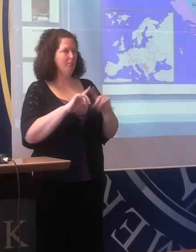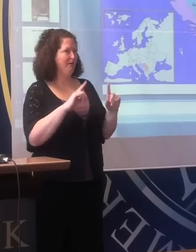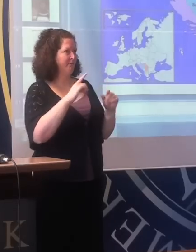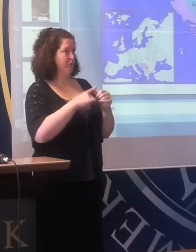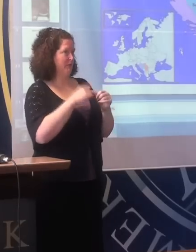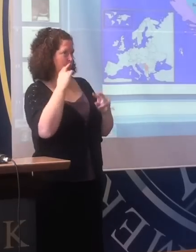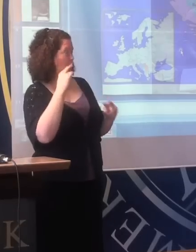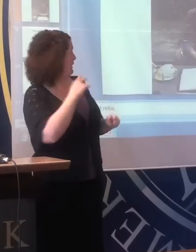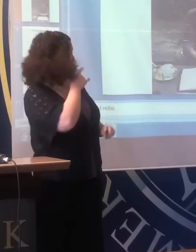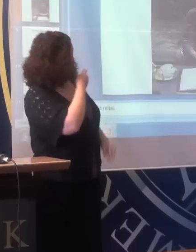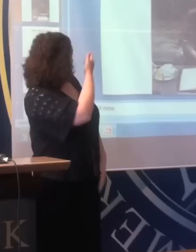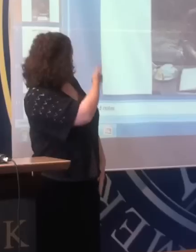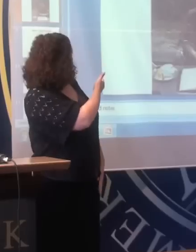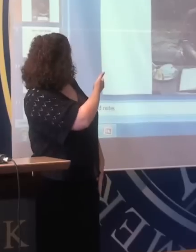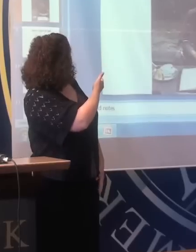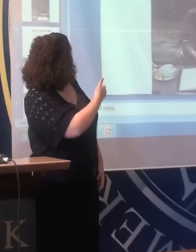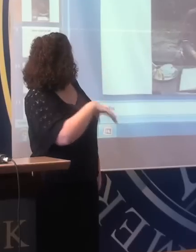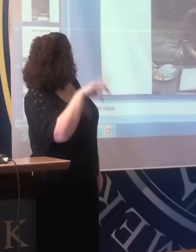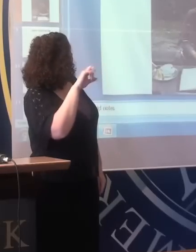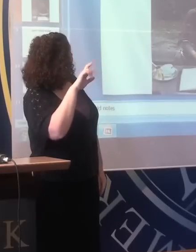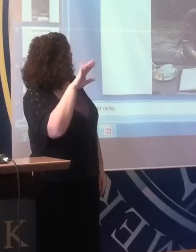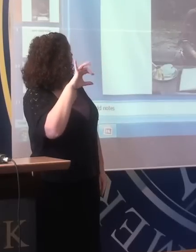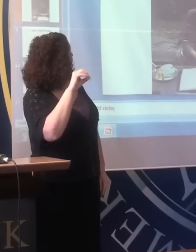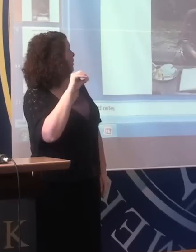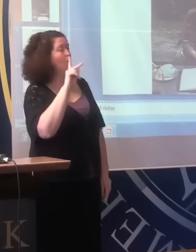Dario Kornic. There he is.